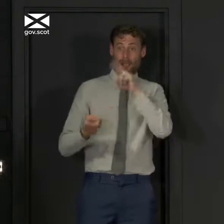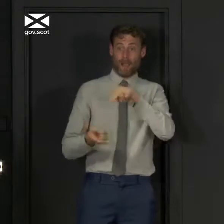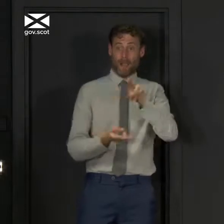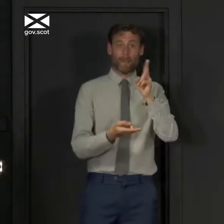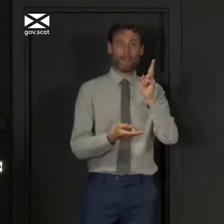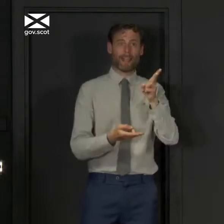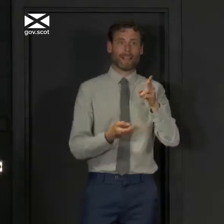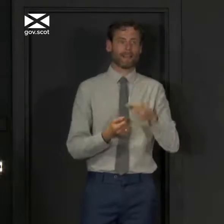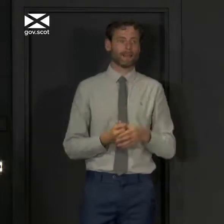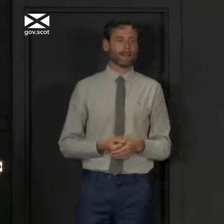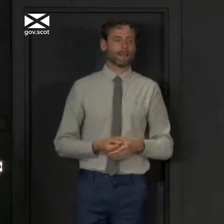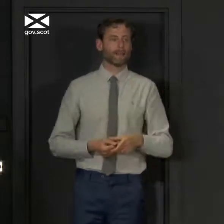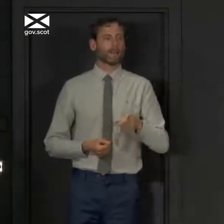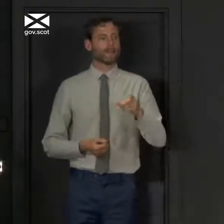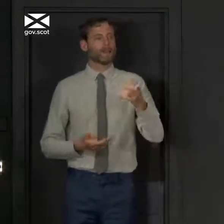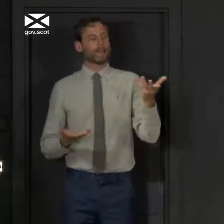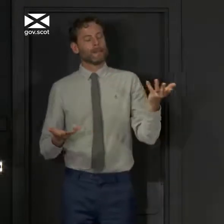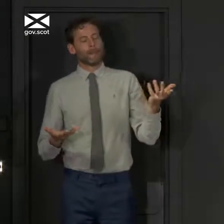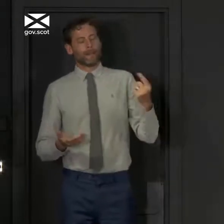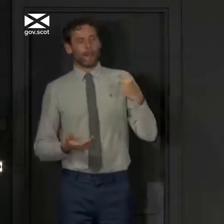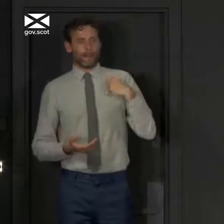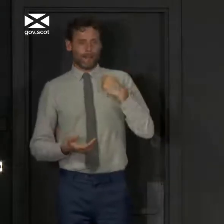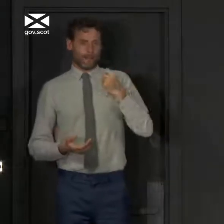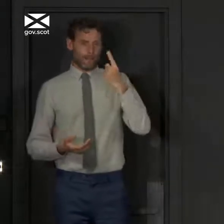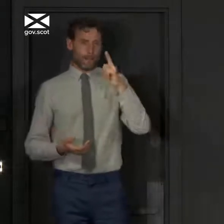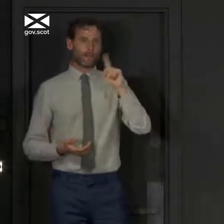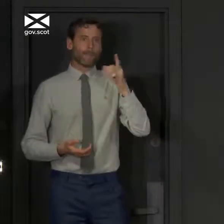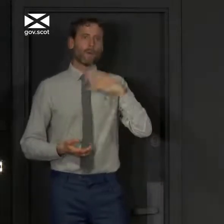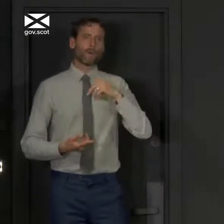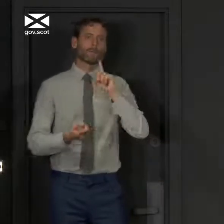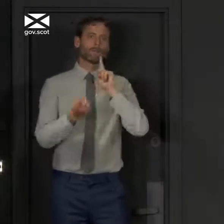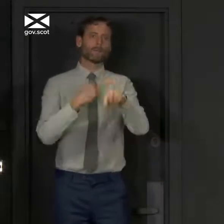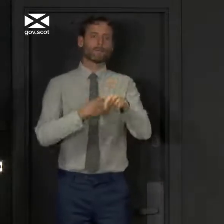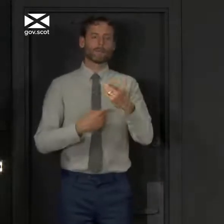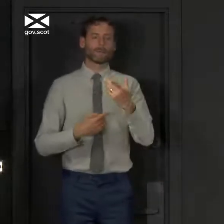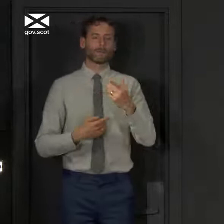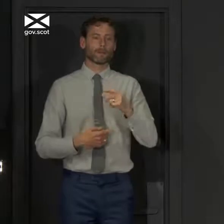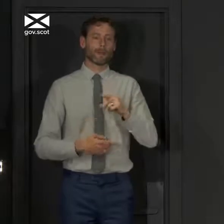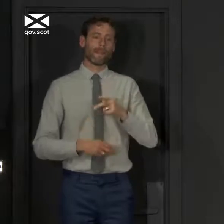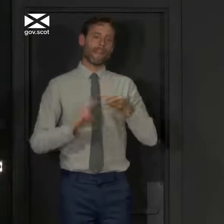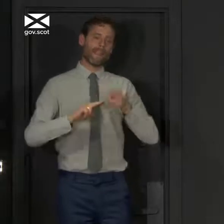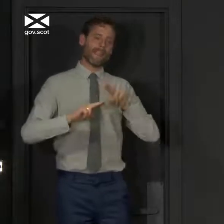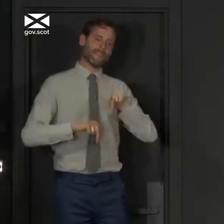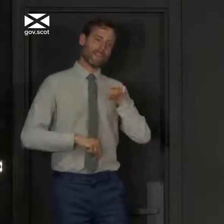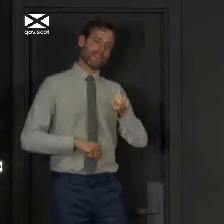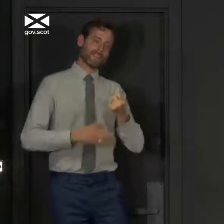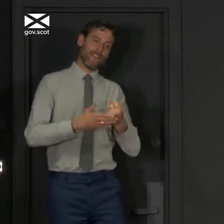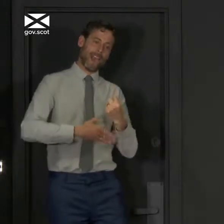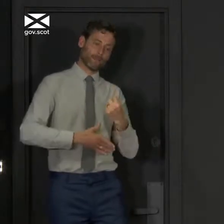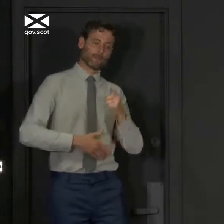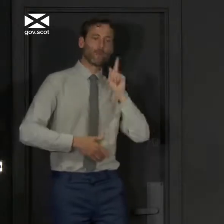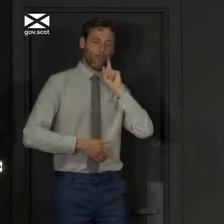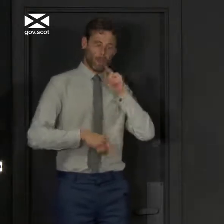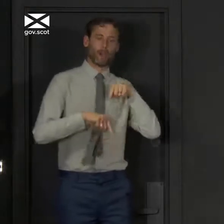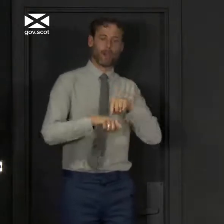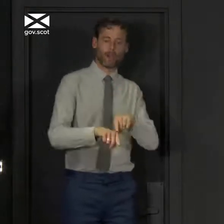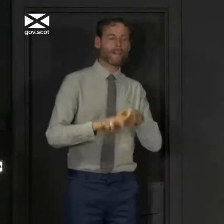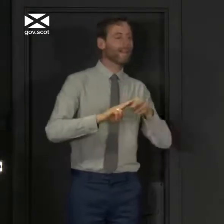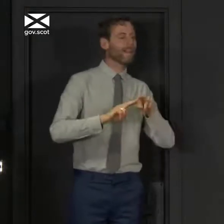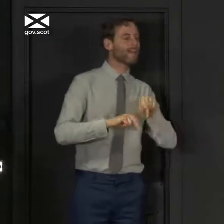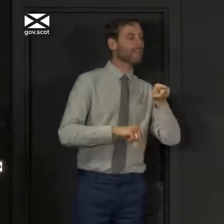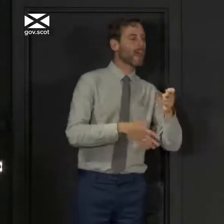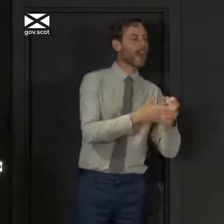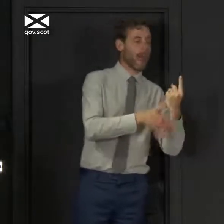I understand why people want me to give categoric answers to that, but I can't give categoric answers. Will all of these trends continue to go downwards?